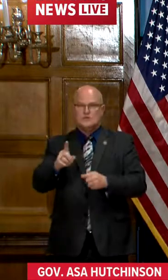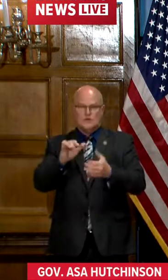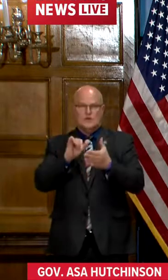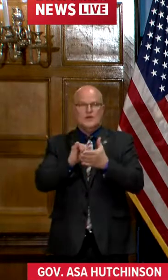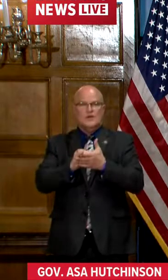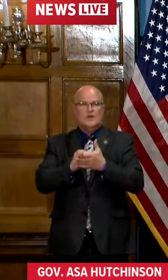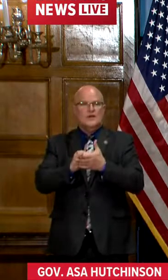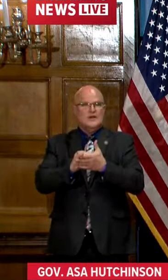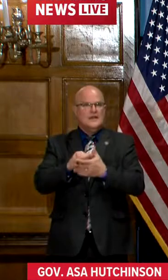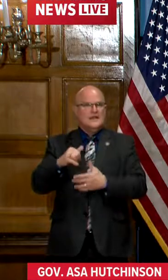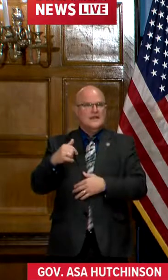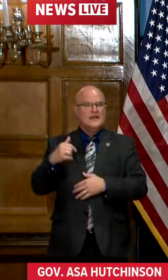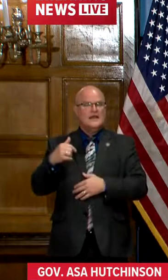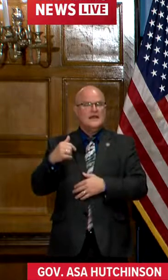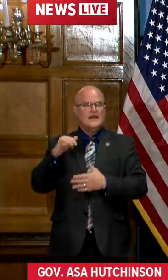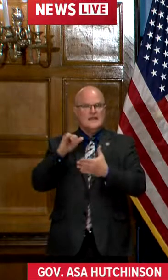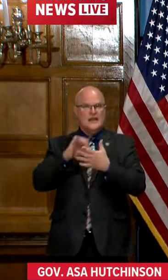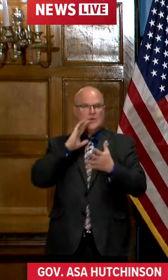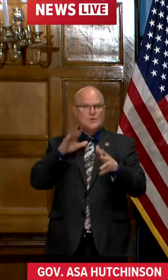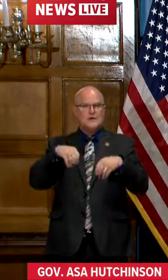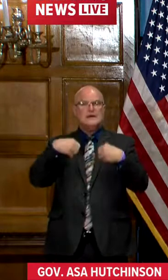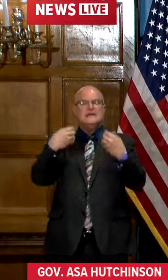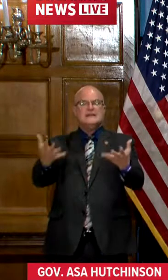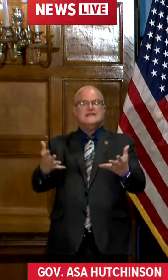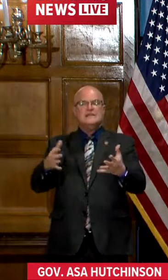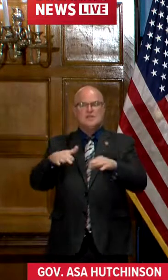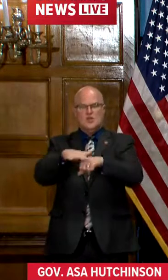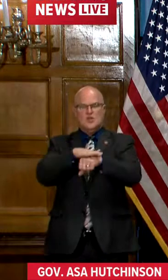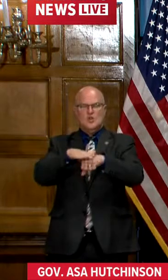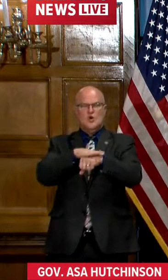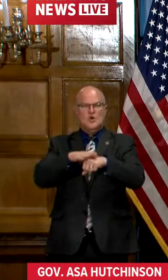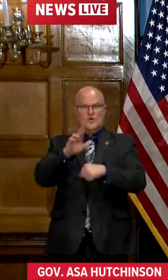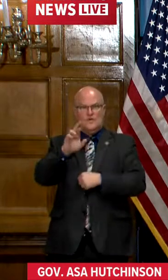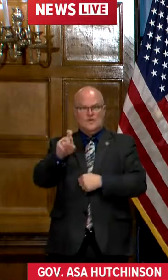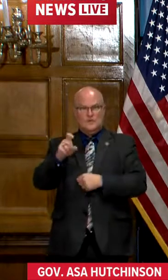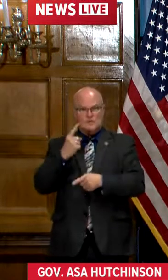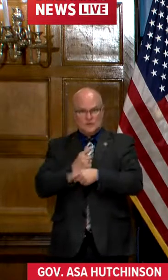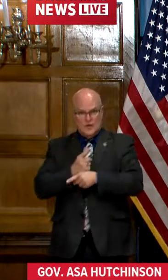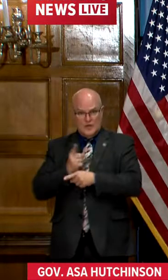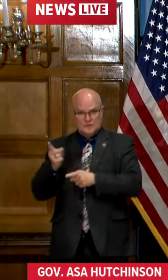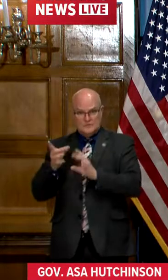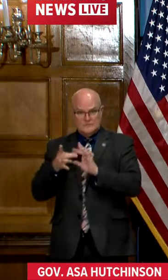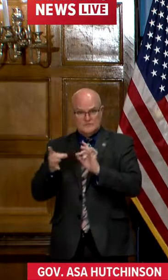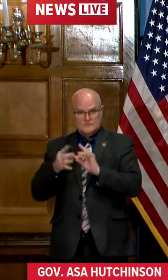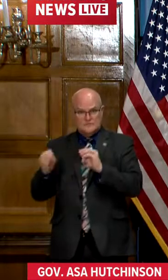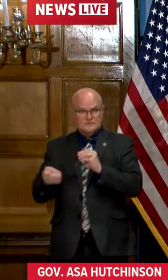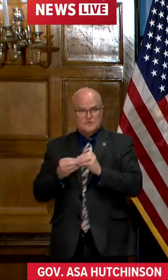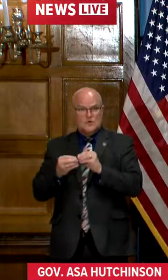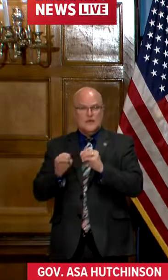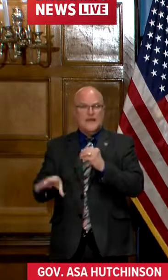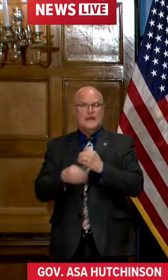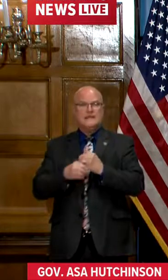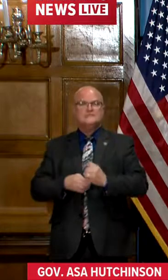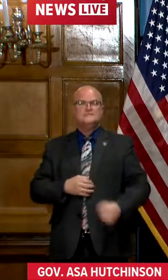uh that will get to our local pharmacies currently later do you have anything to add to that